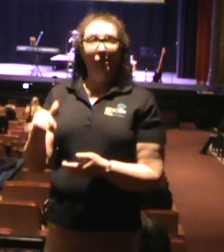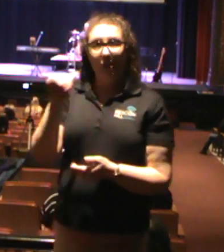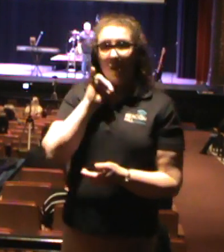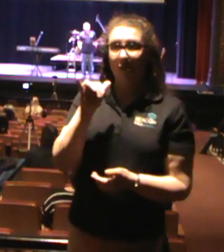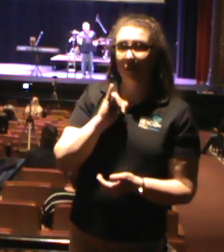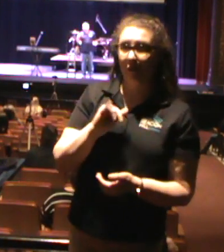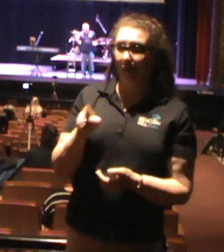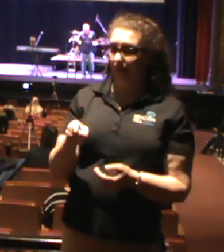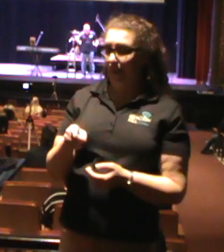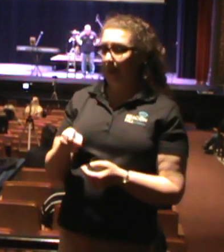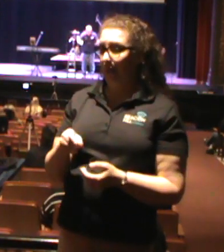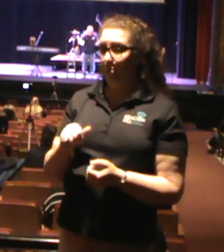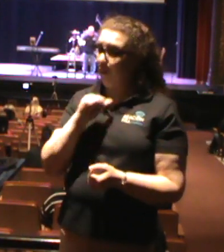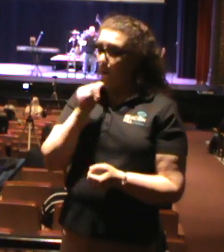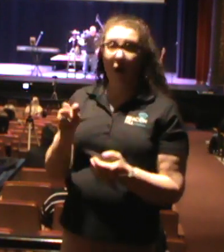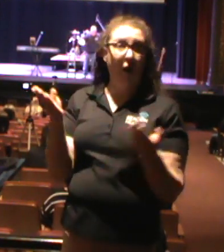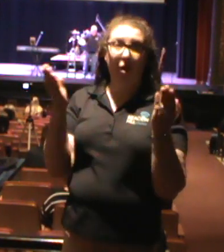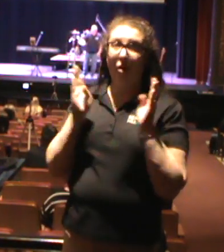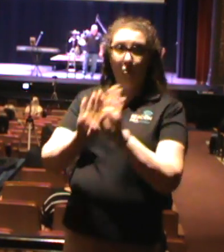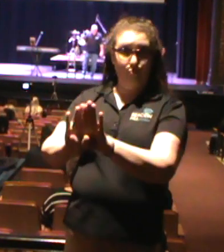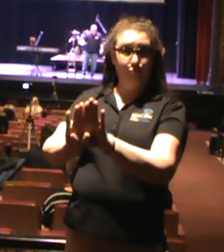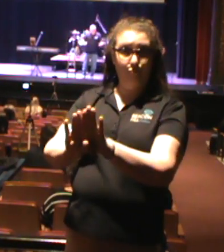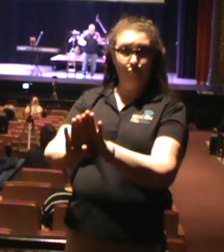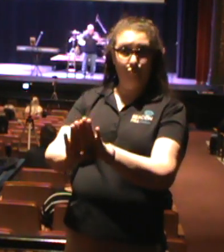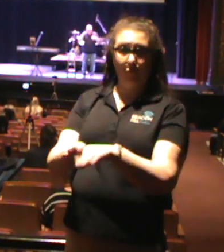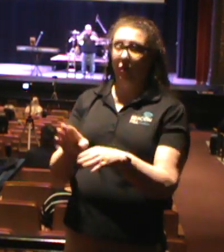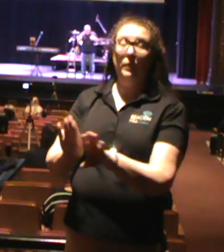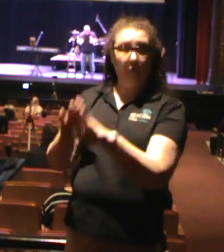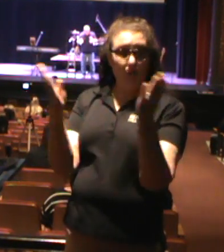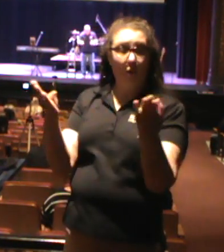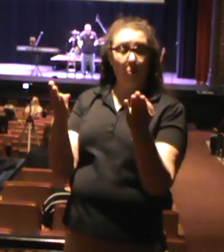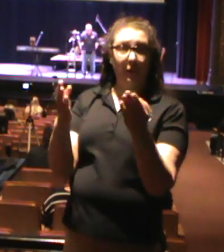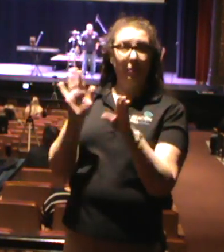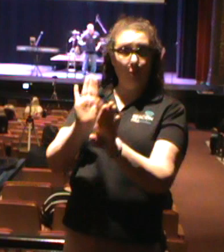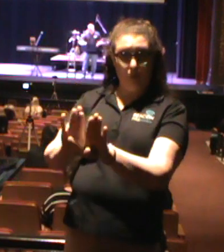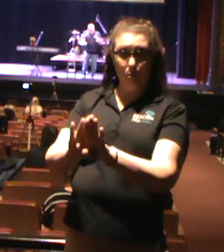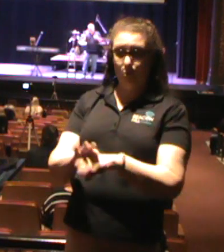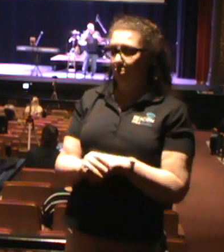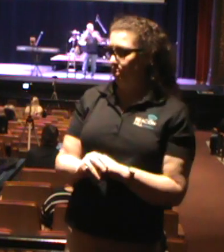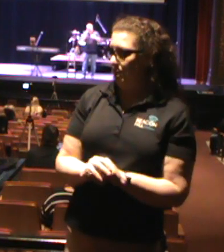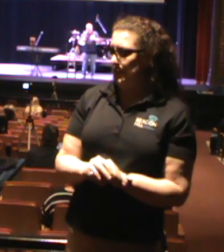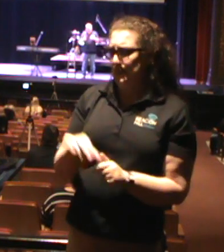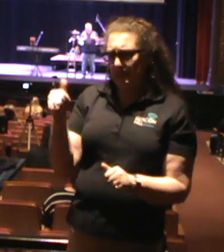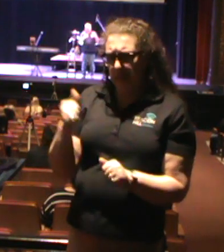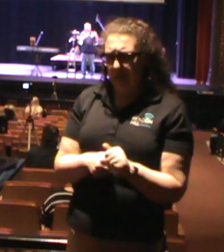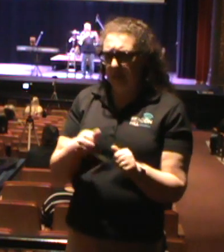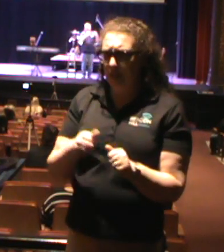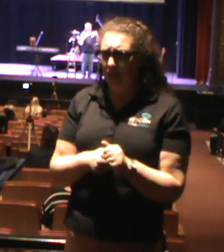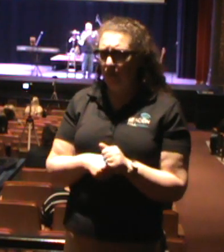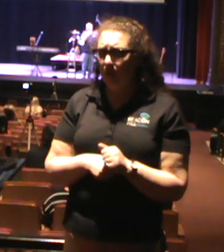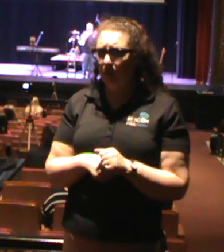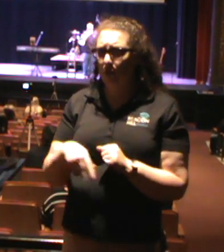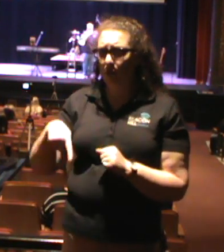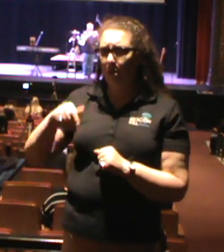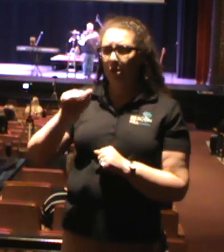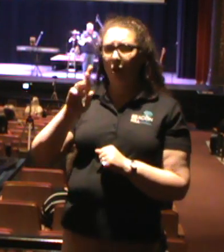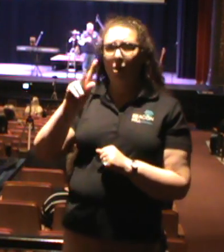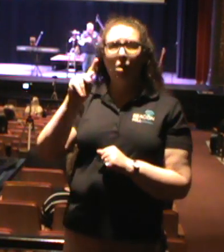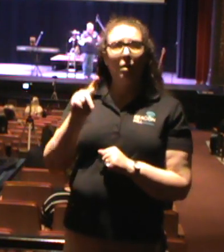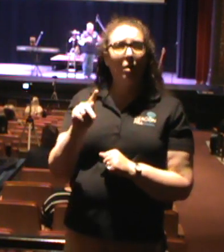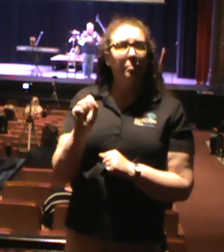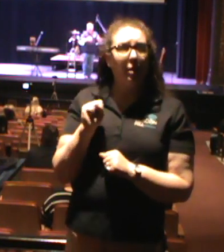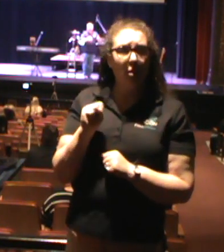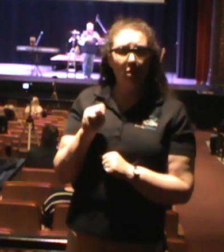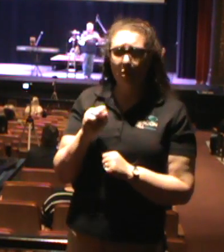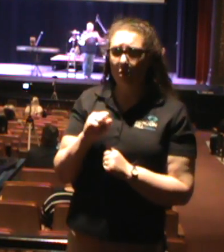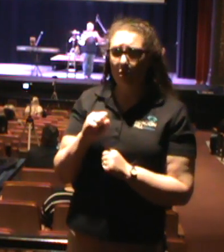on the boulevard until after 12 o'clock. It was part of it. Even the parks in Colonial